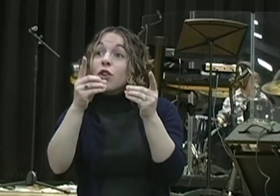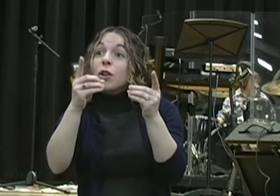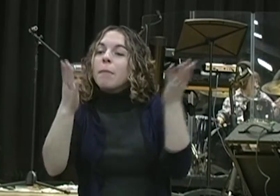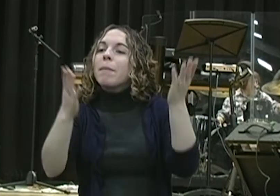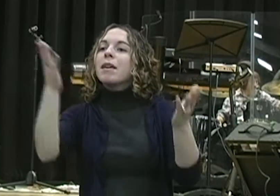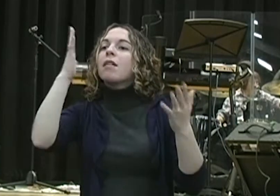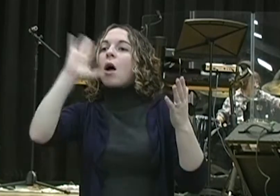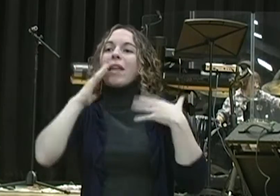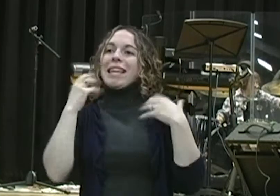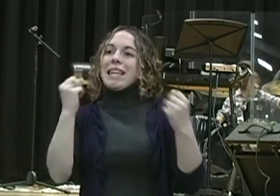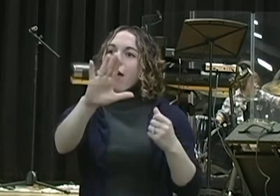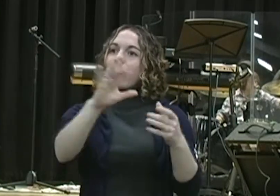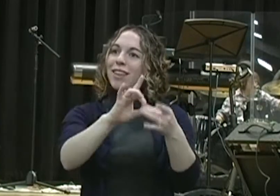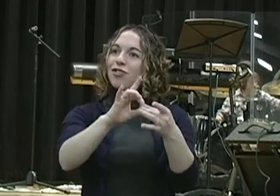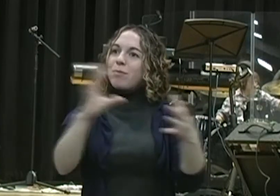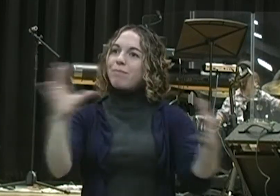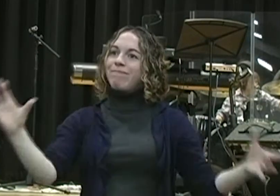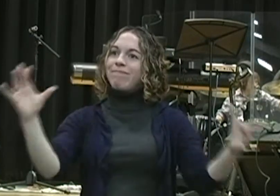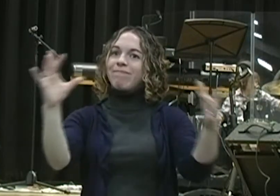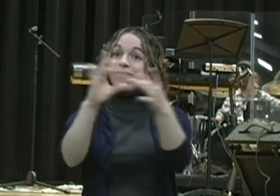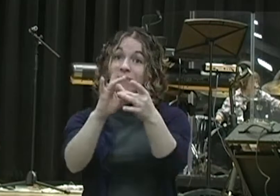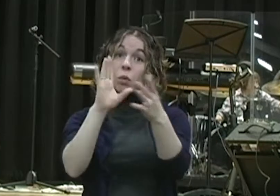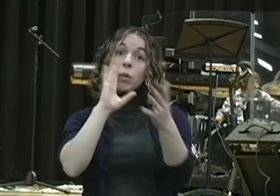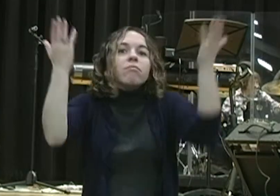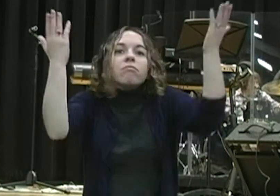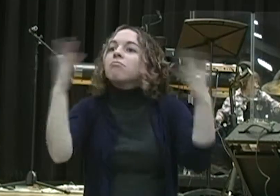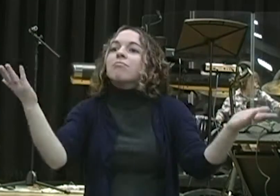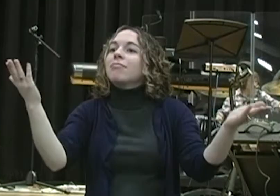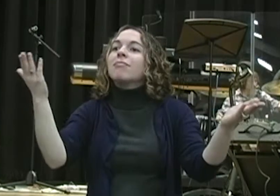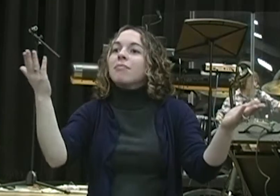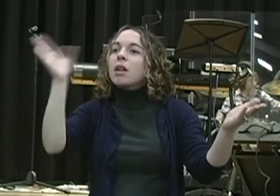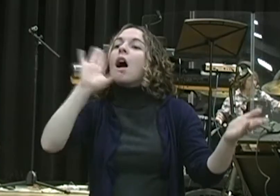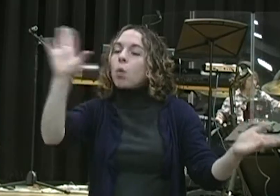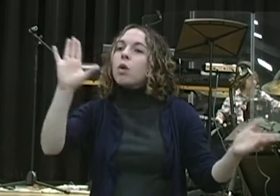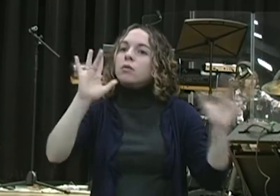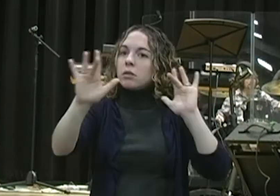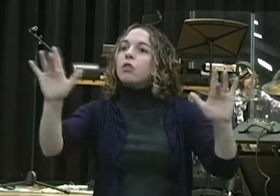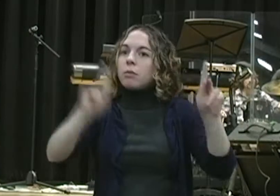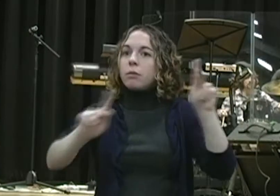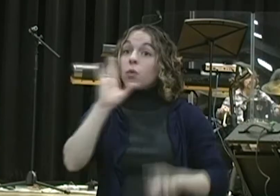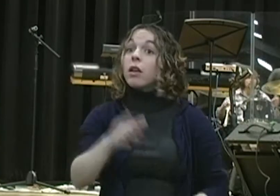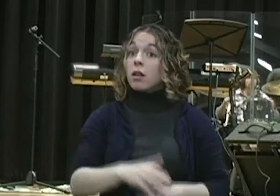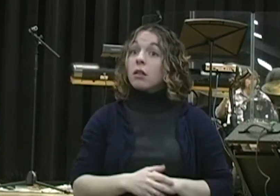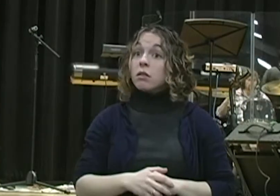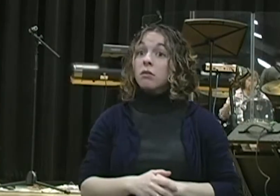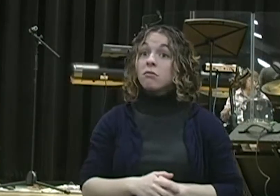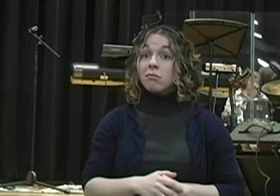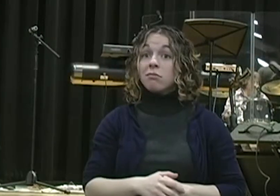healings and blessings. How many people have family members that need more than just a little touch from God.